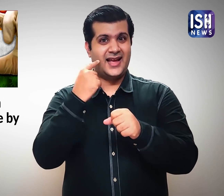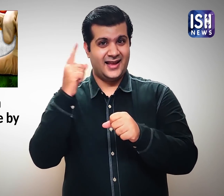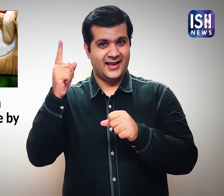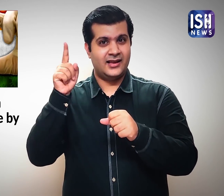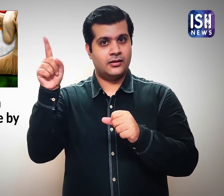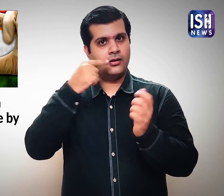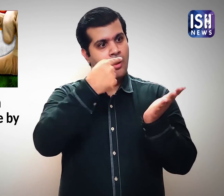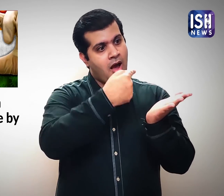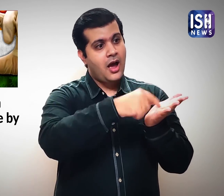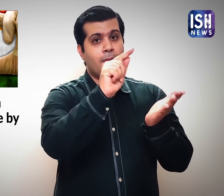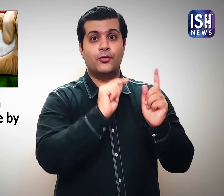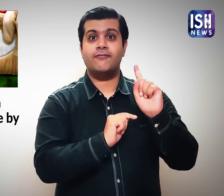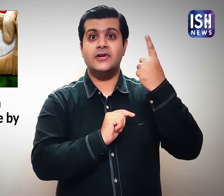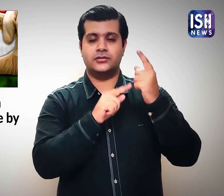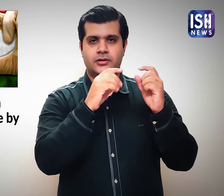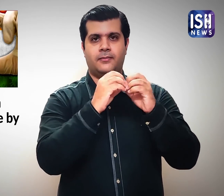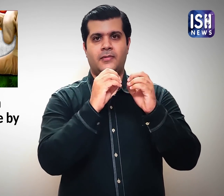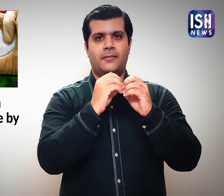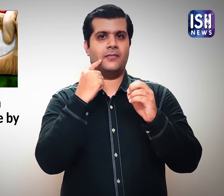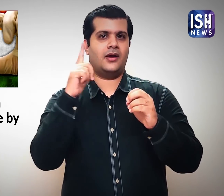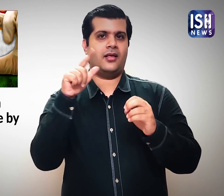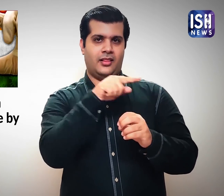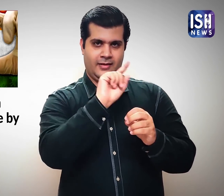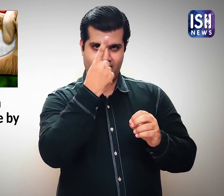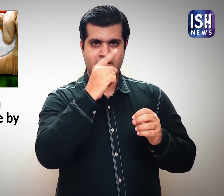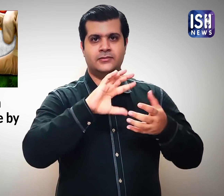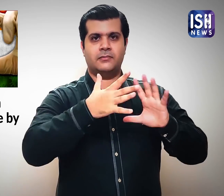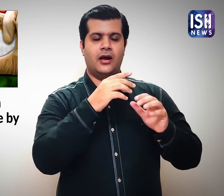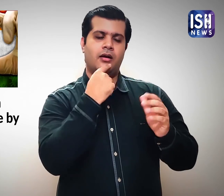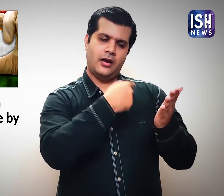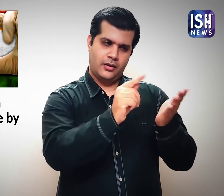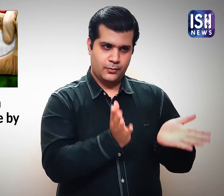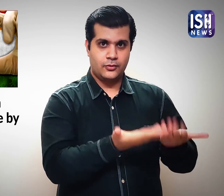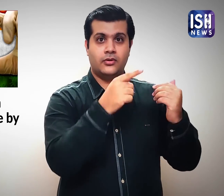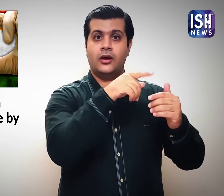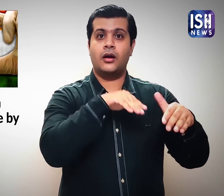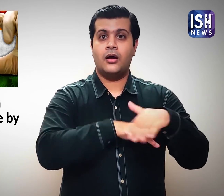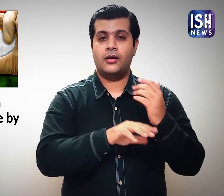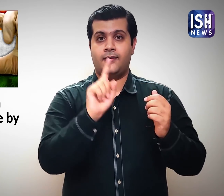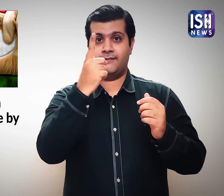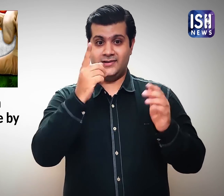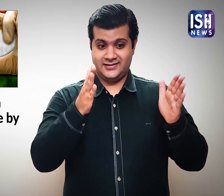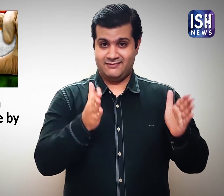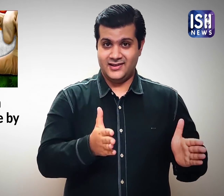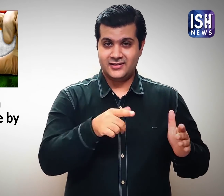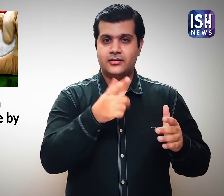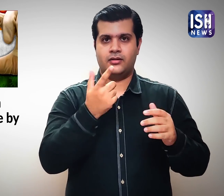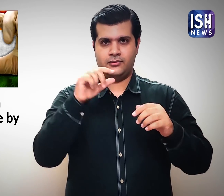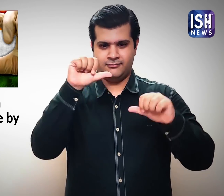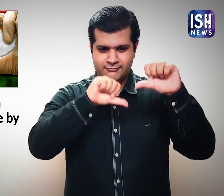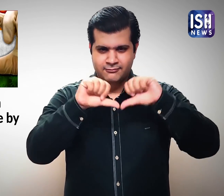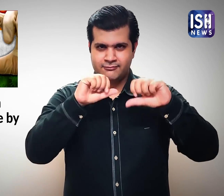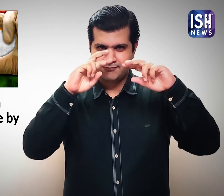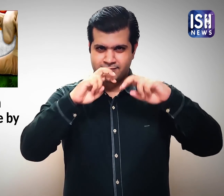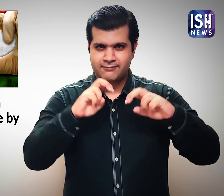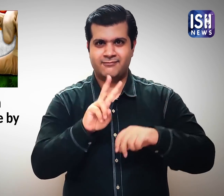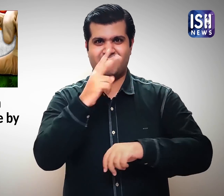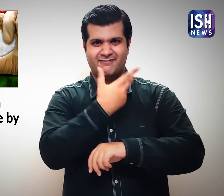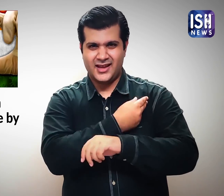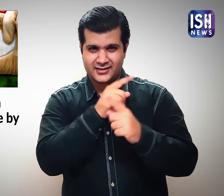BBIL was the first to get the DCGI approval to begin Phase 1 and Phase 2 of human trials.